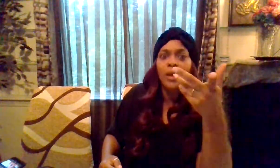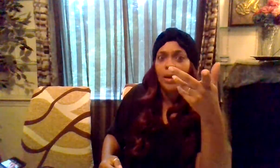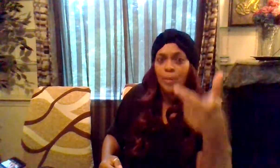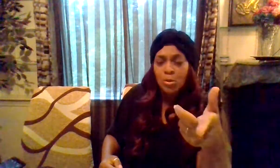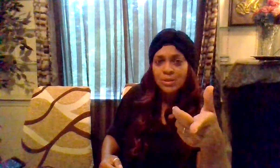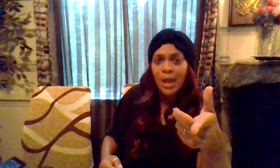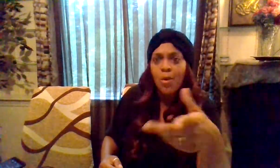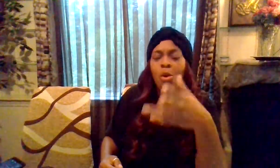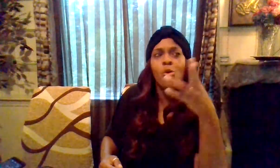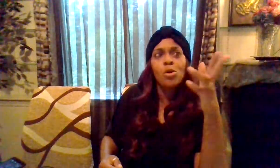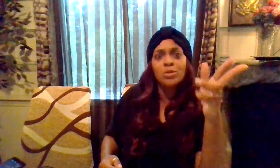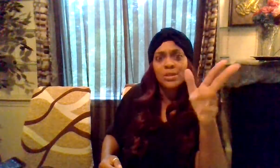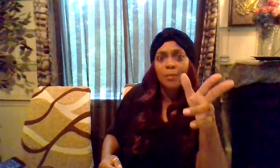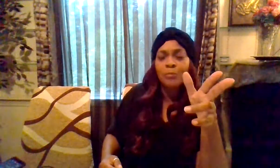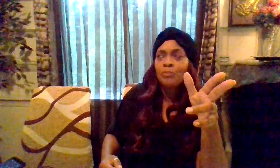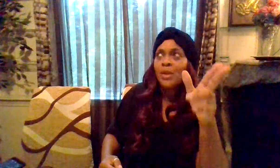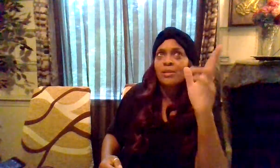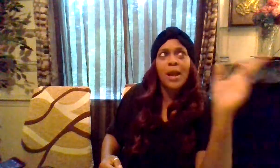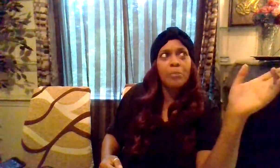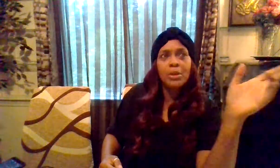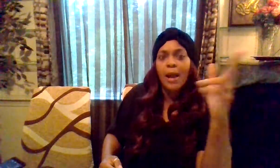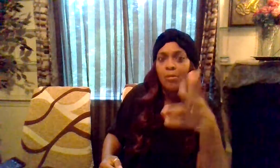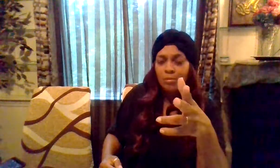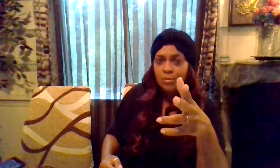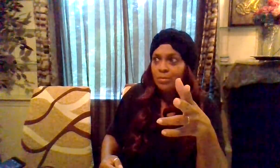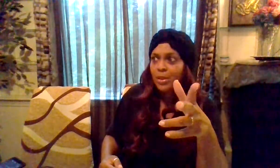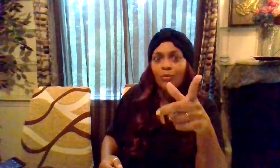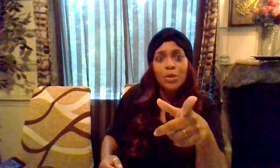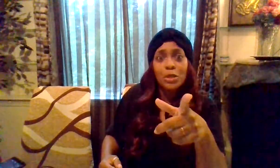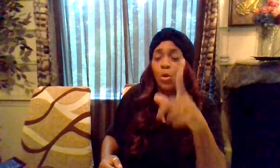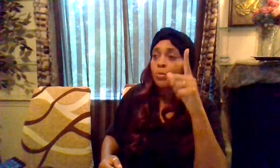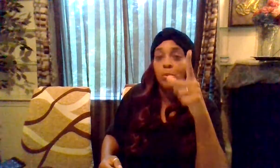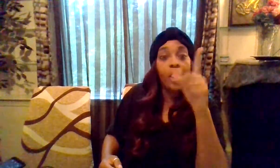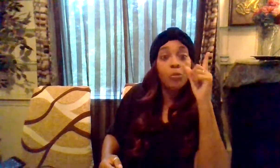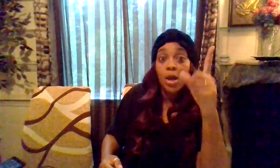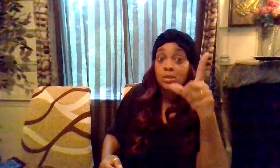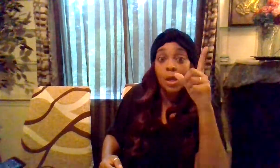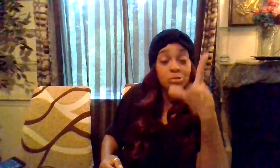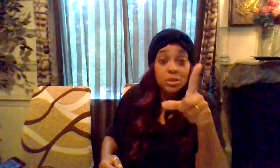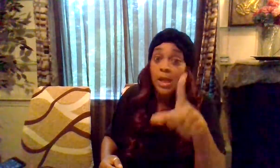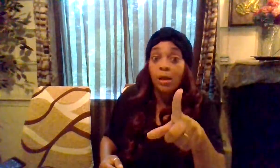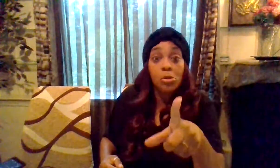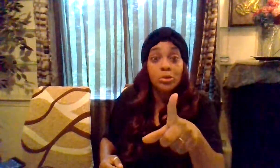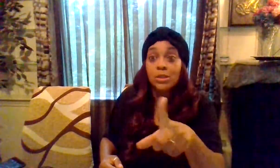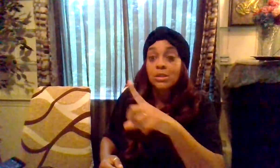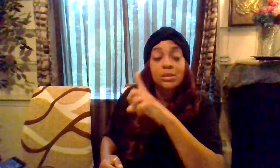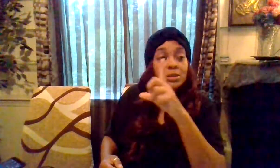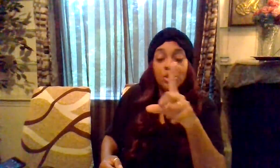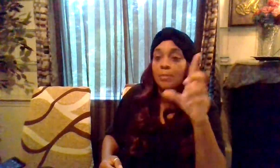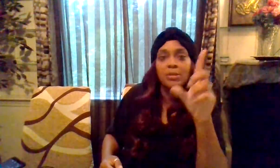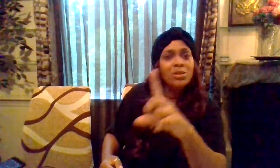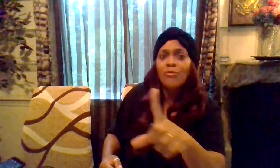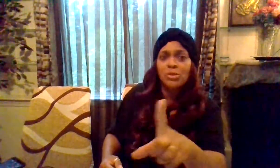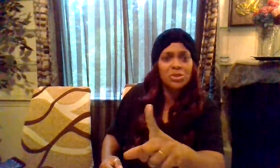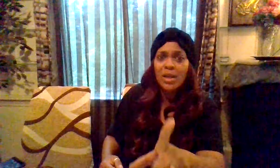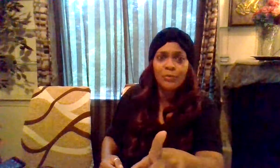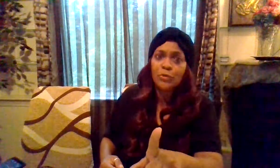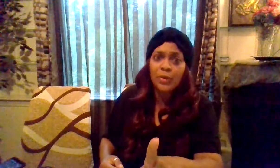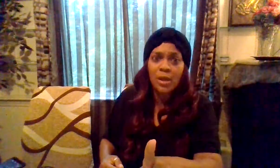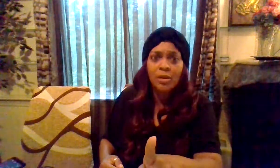put like a post out or it was something that i put out in a video and people like roslyn i'm just now learning this and it's a shame i said don't feel shameful for that